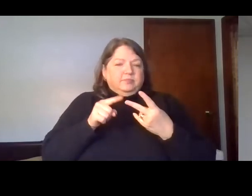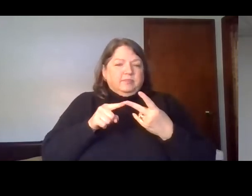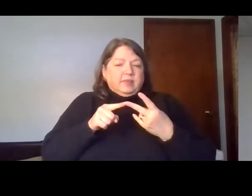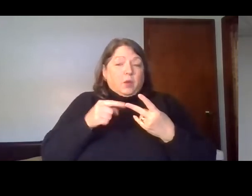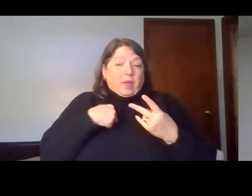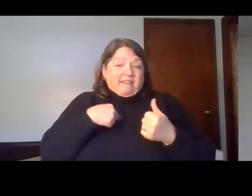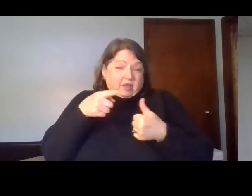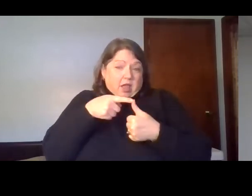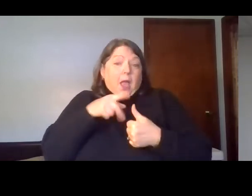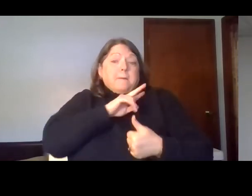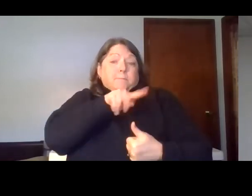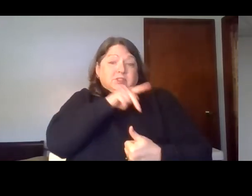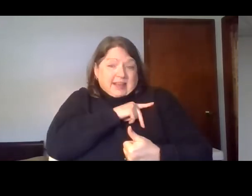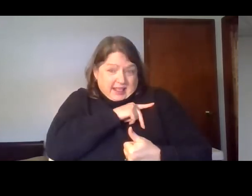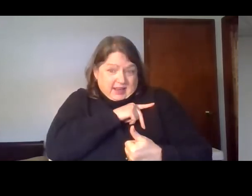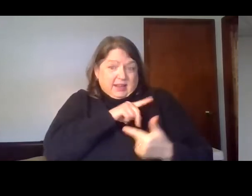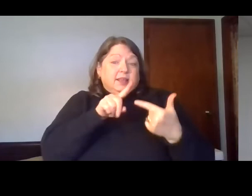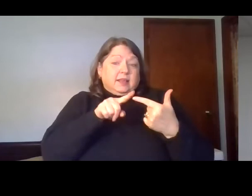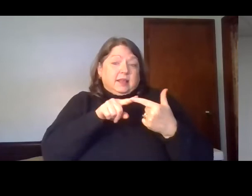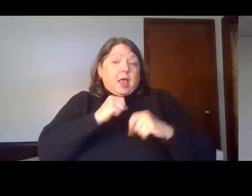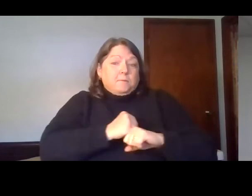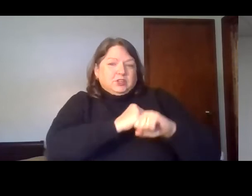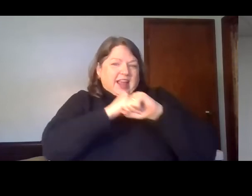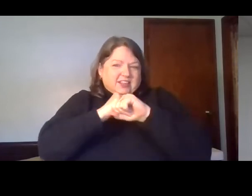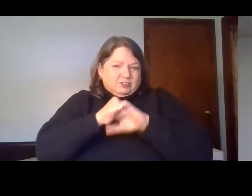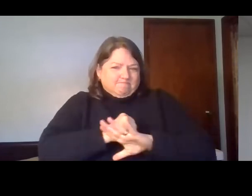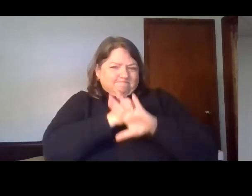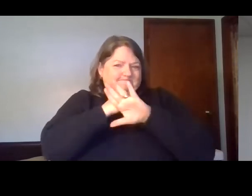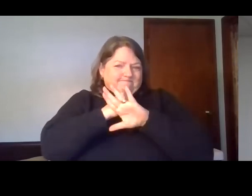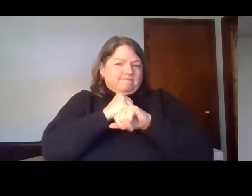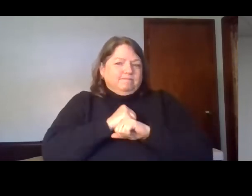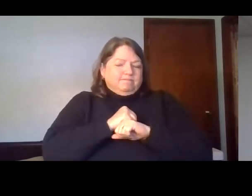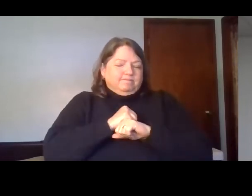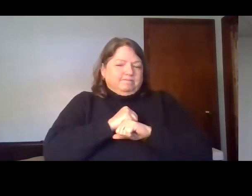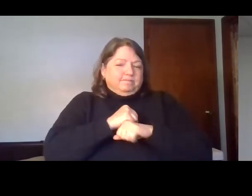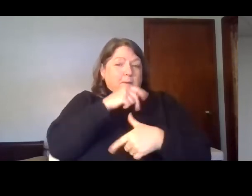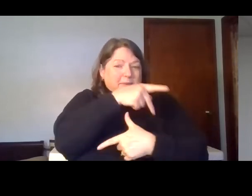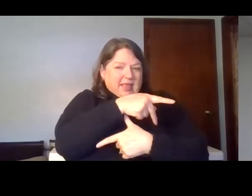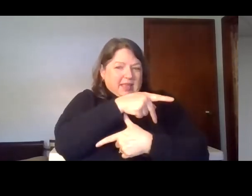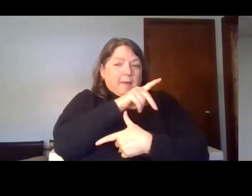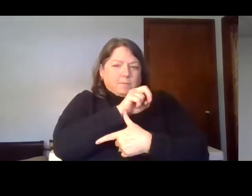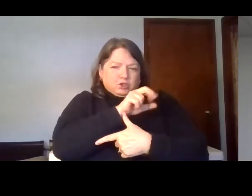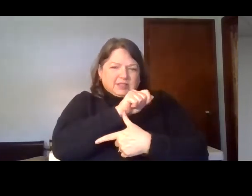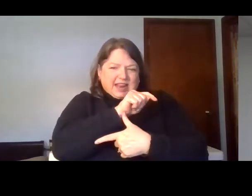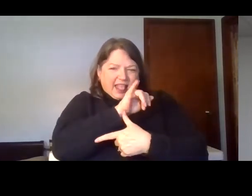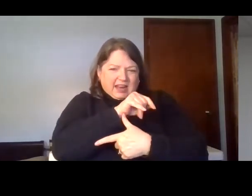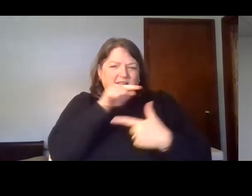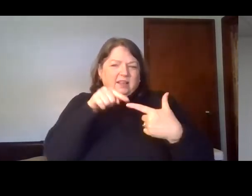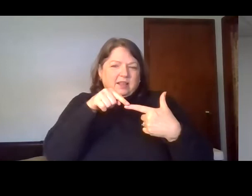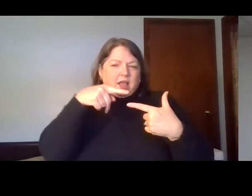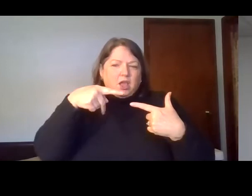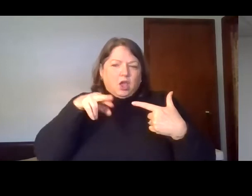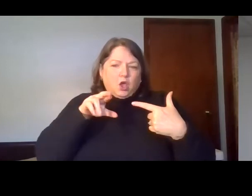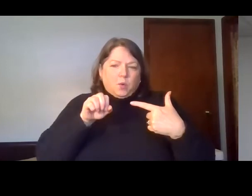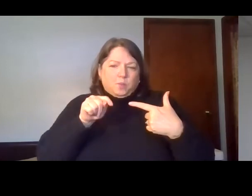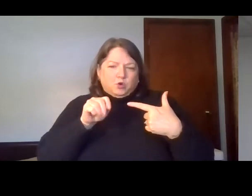personality of God, but the protection. It's found in the second part. First of all, the Lord is good, a refuge in times